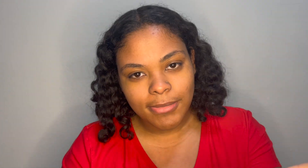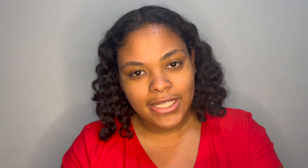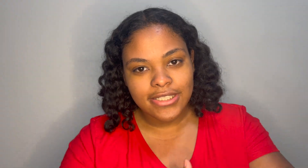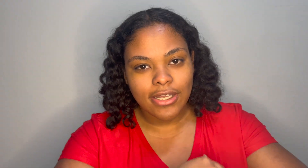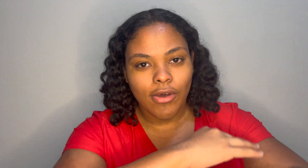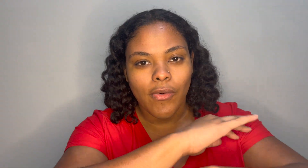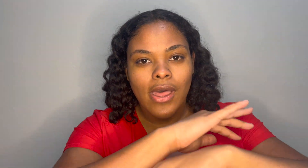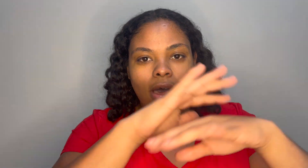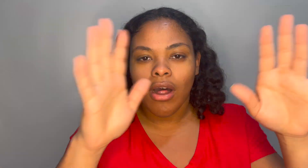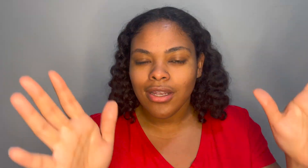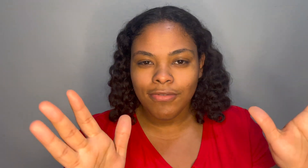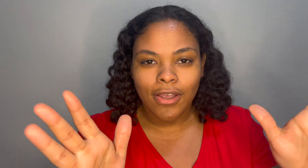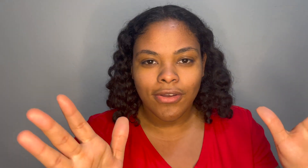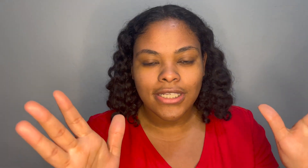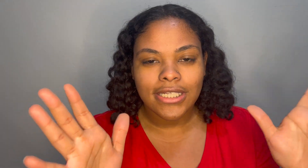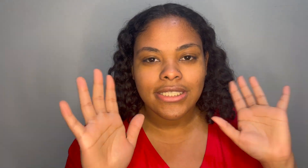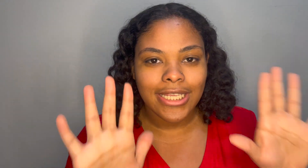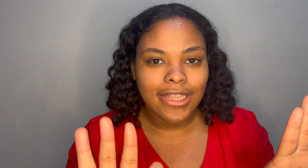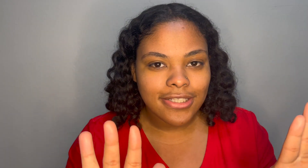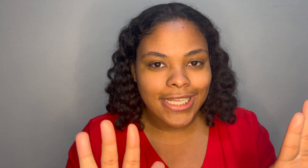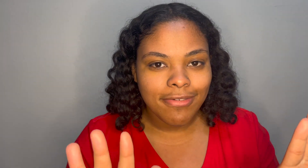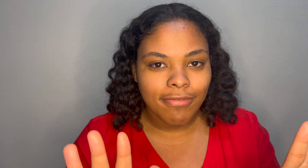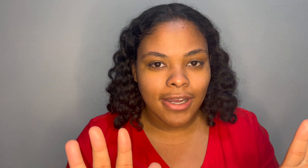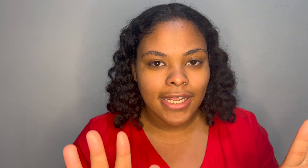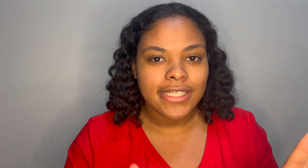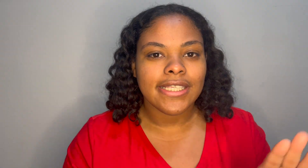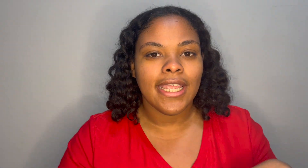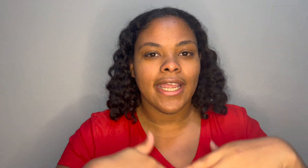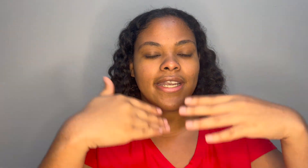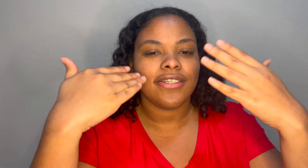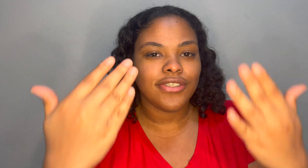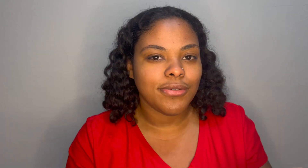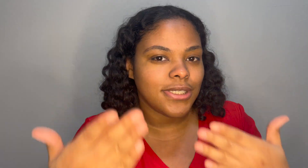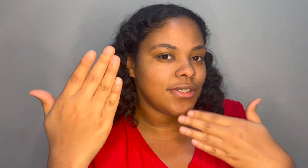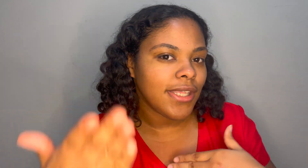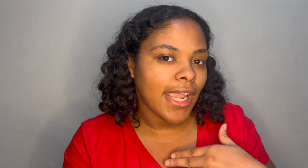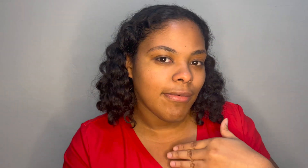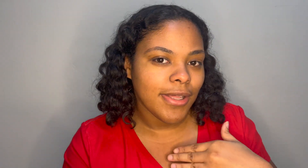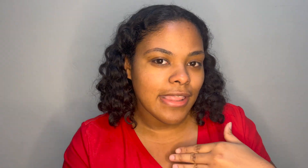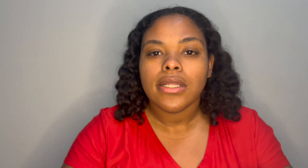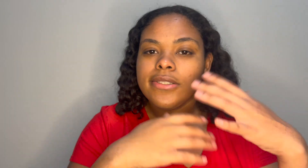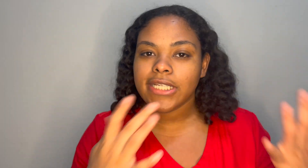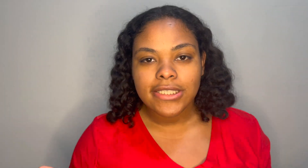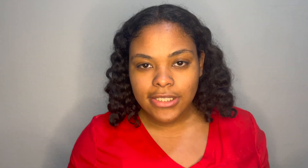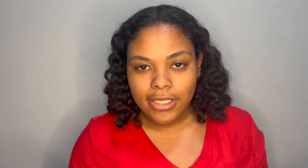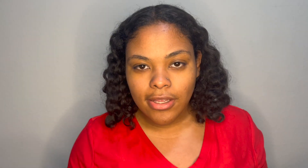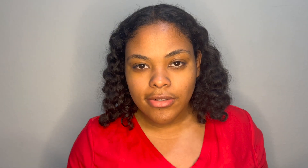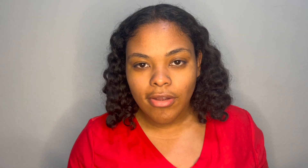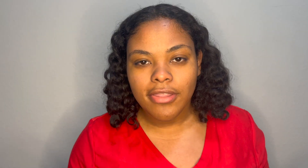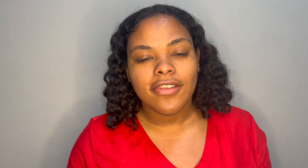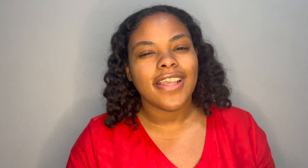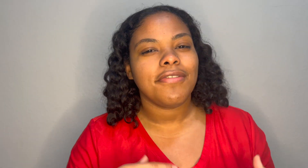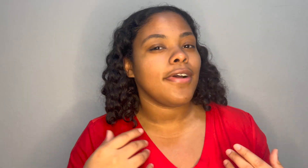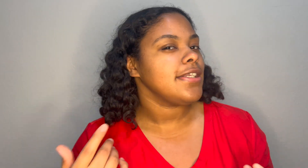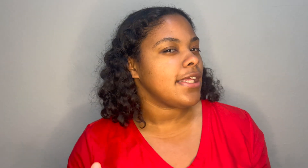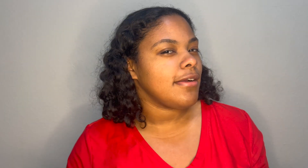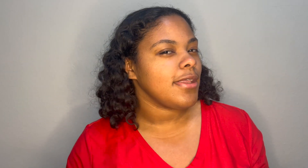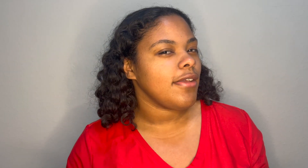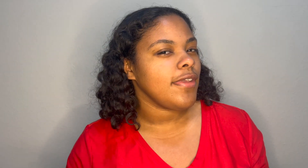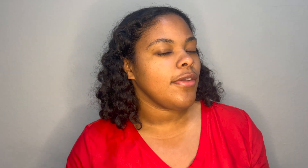so all of y'all can take this advice and do what you can with it just so y'all know this advice that i'm giving you